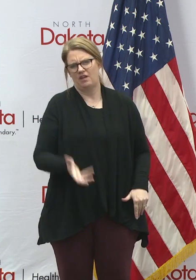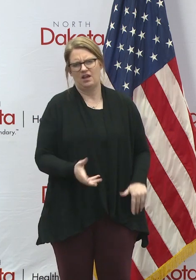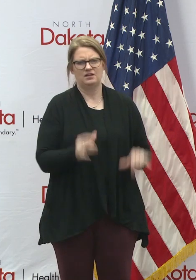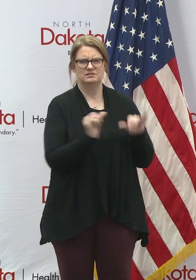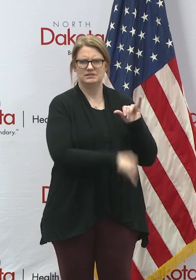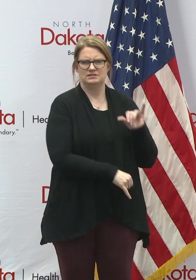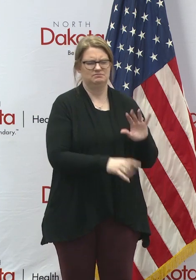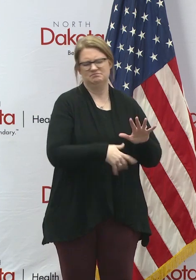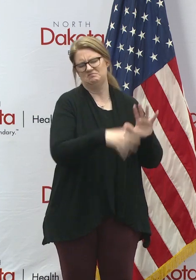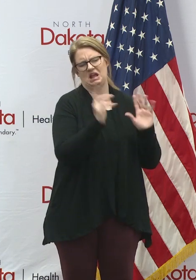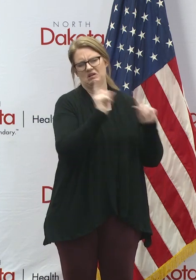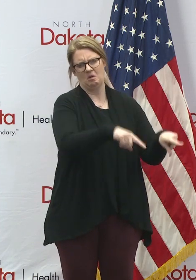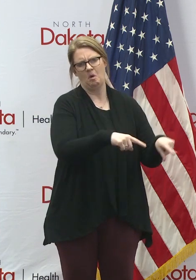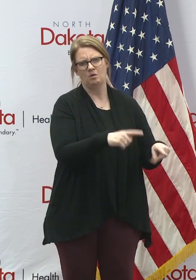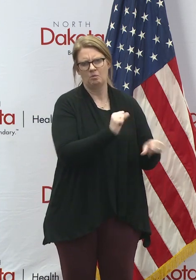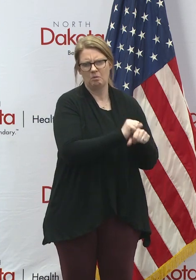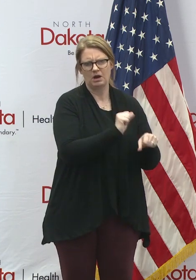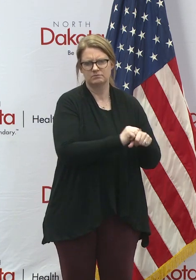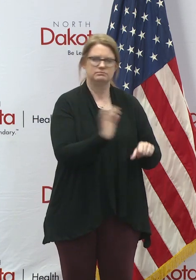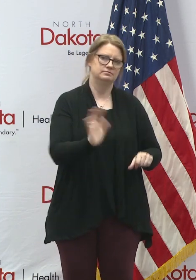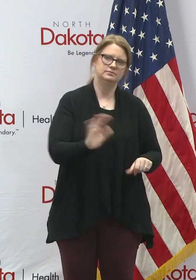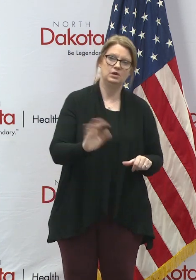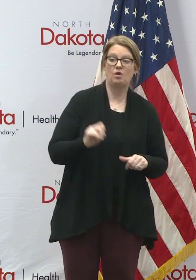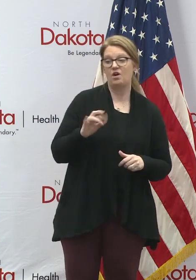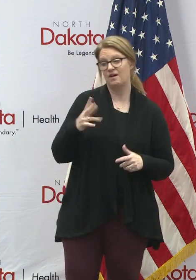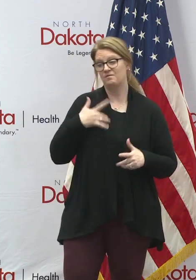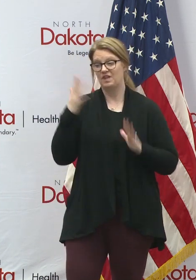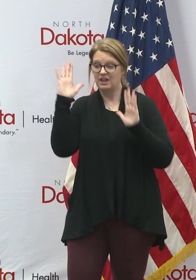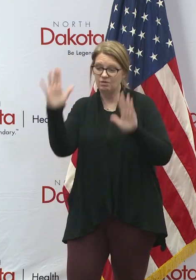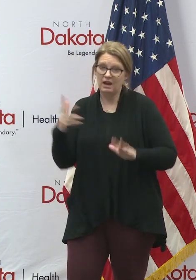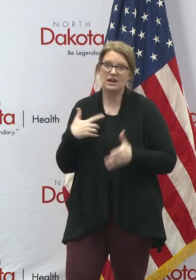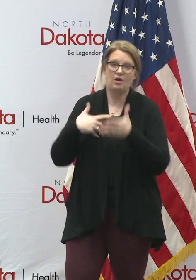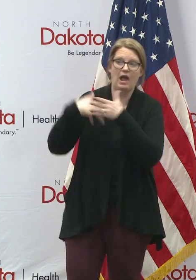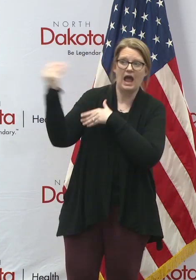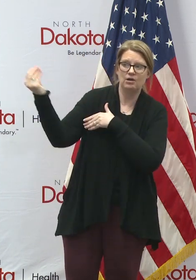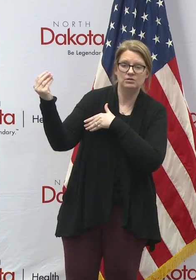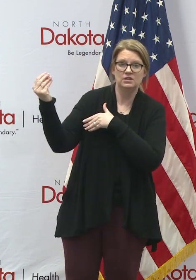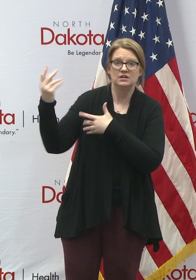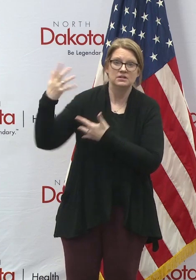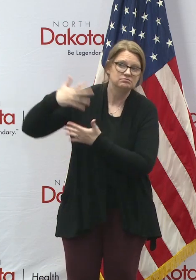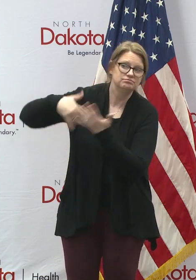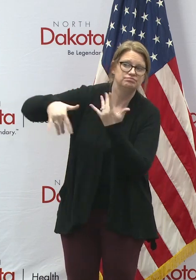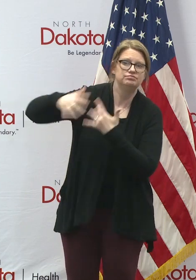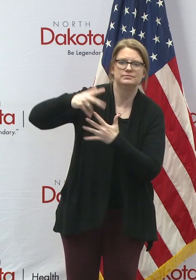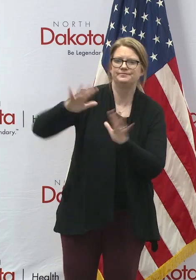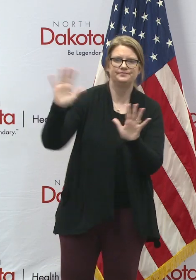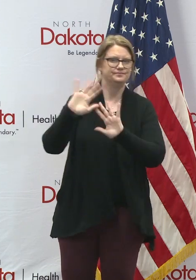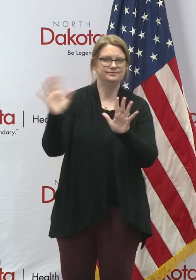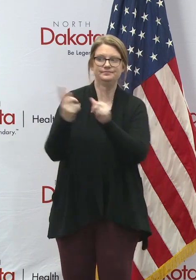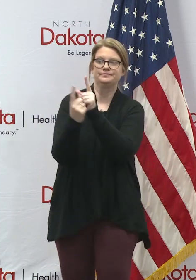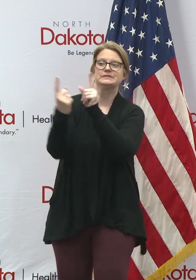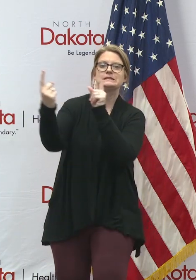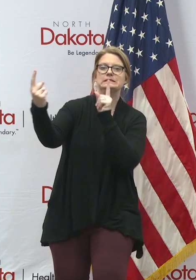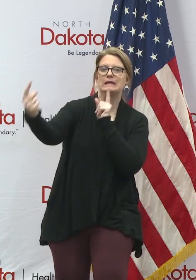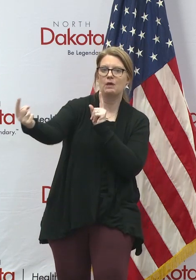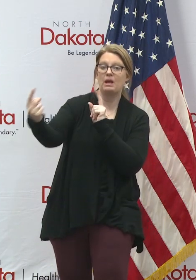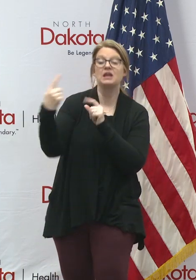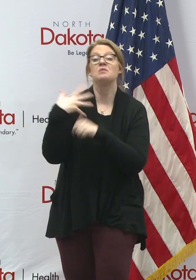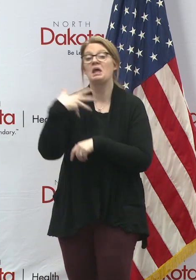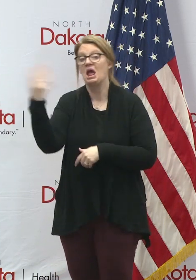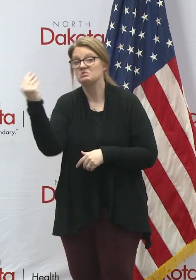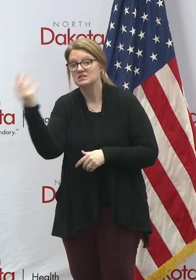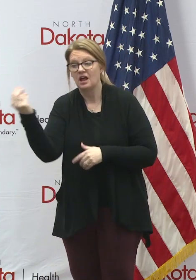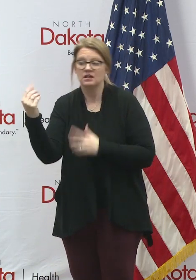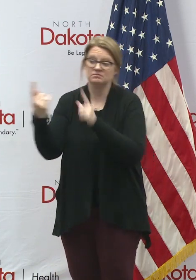if you're feeling great and you say, hey, I want to get out and about, then keep your physical distance from other people. Recommendation is six